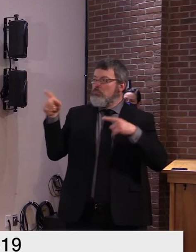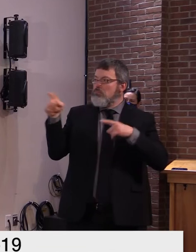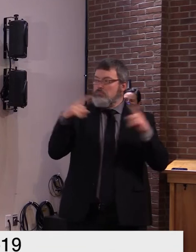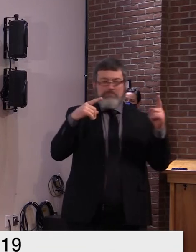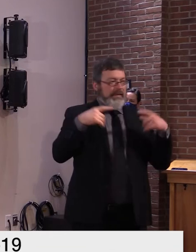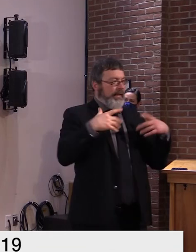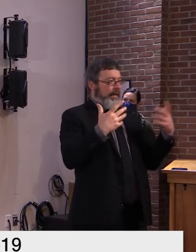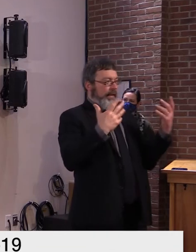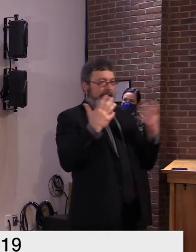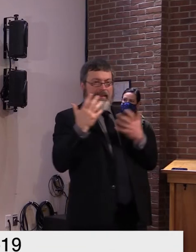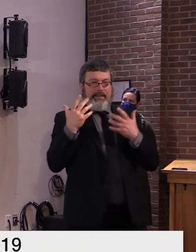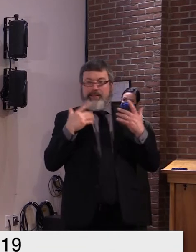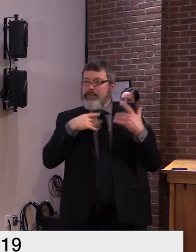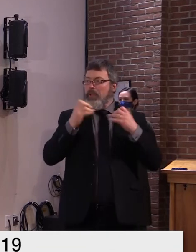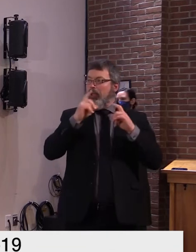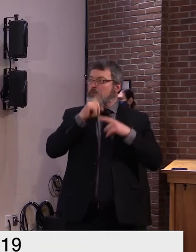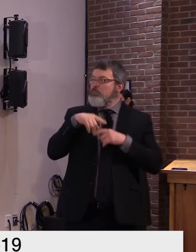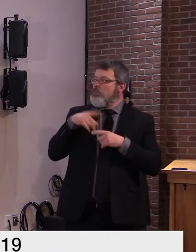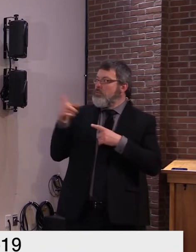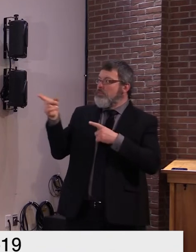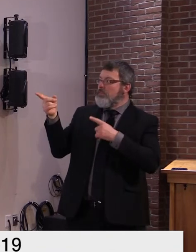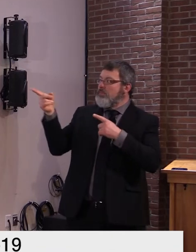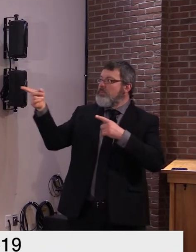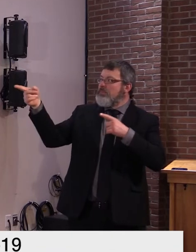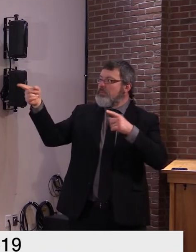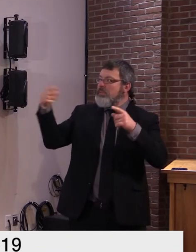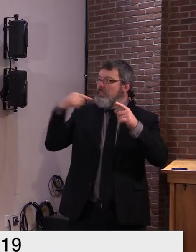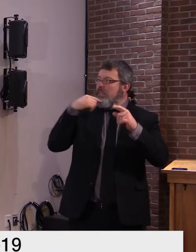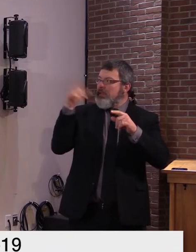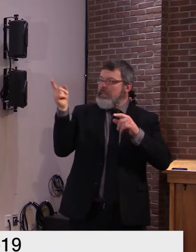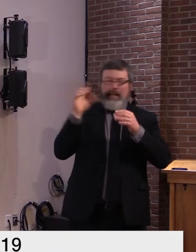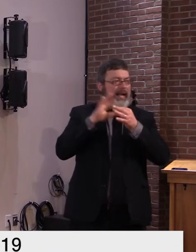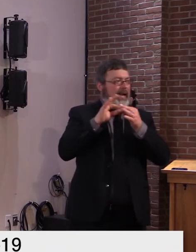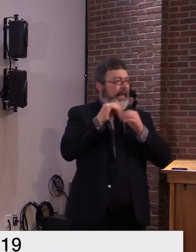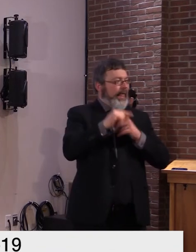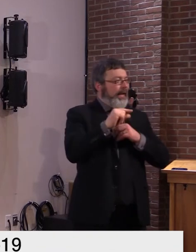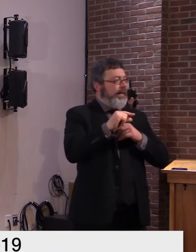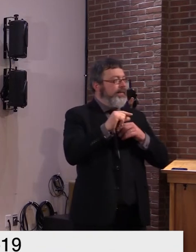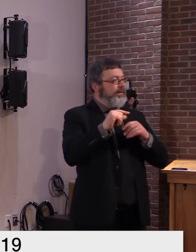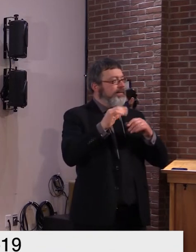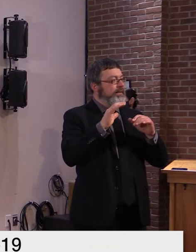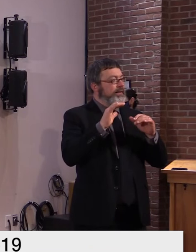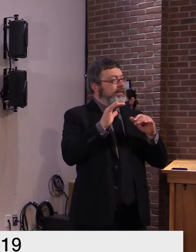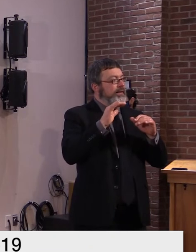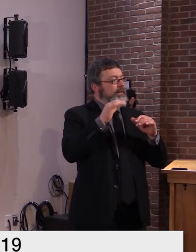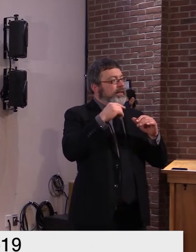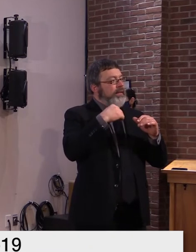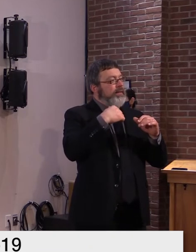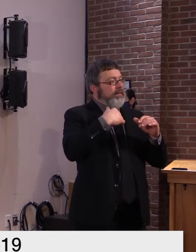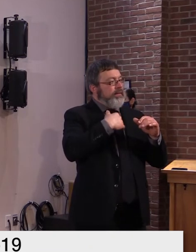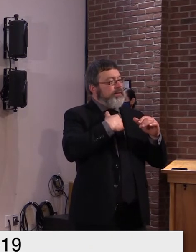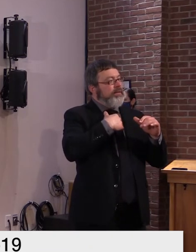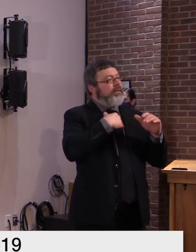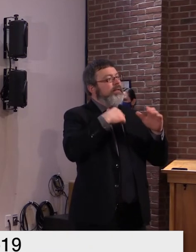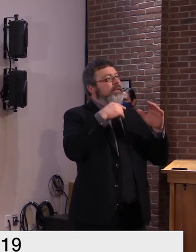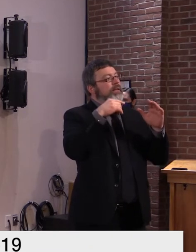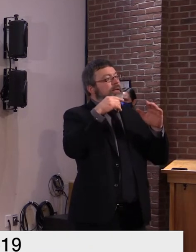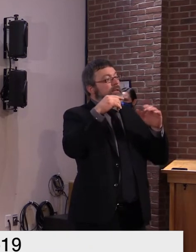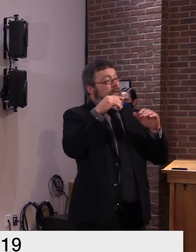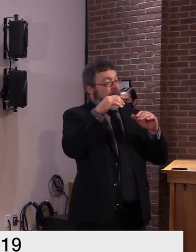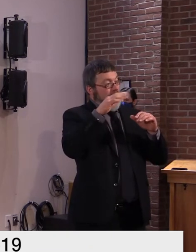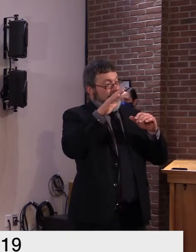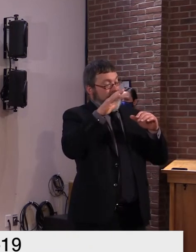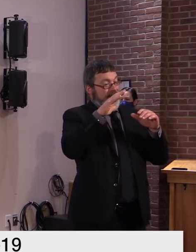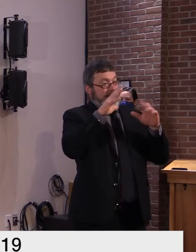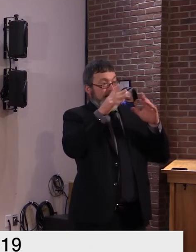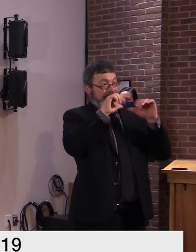yeah i think it's actually a guidance piece from the agency of that oh okay okay i'm going to let uh deputy secretary